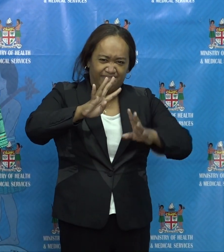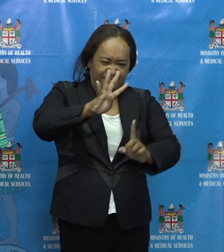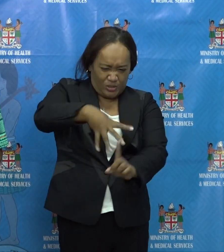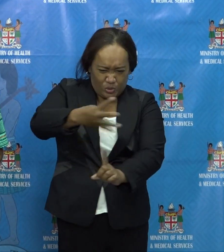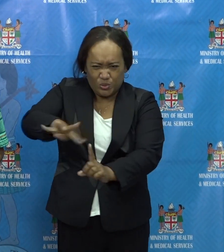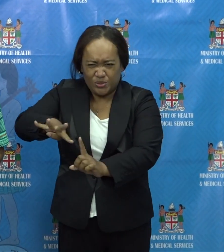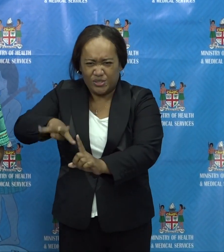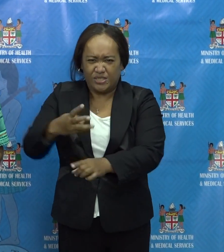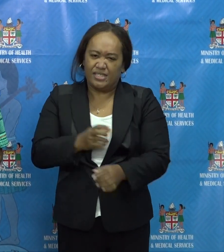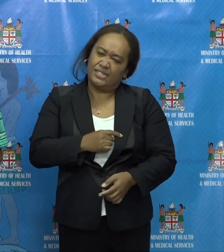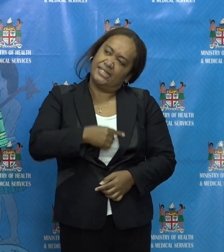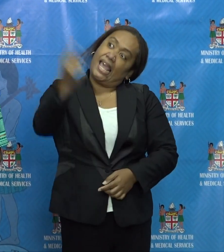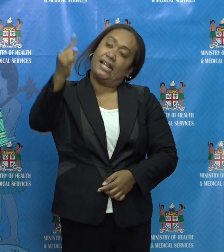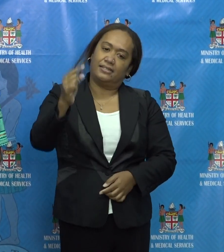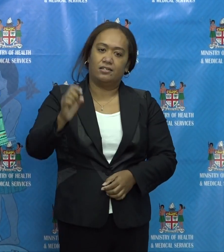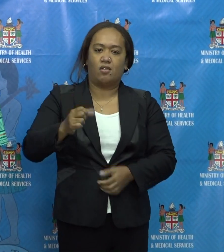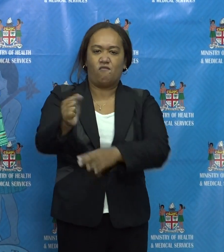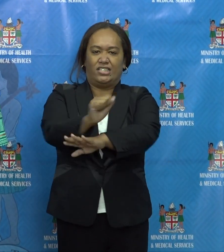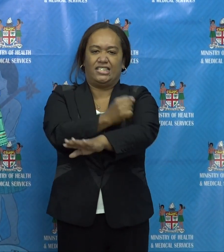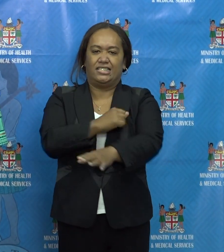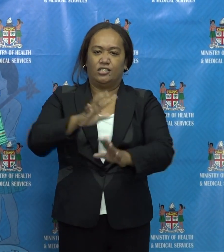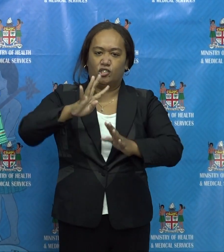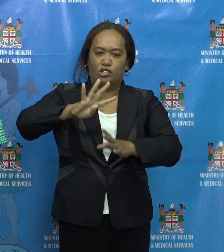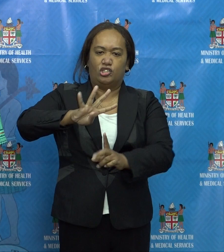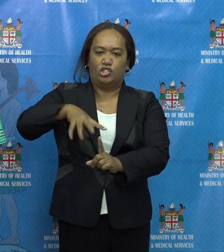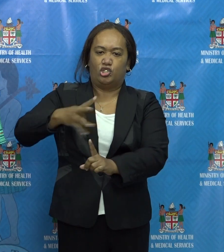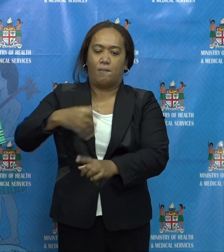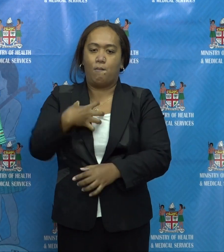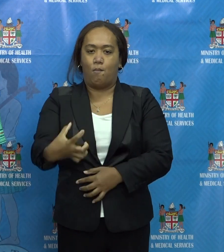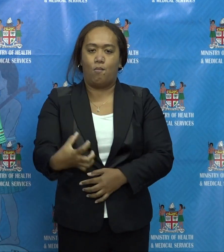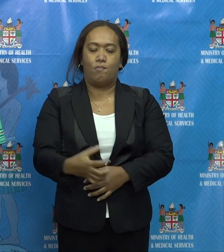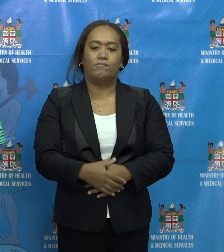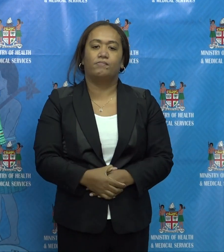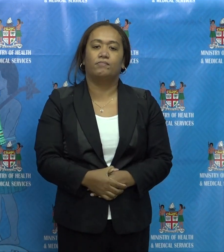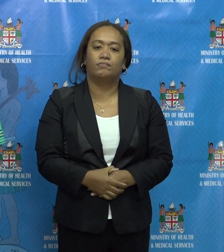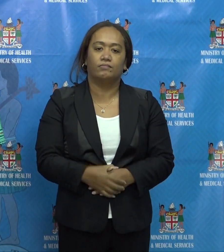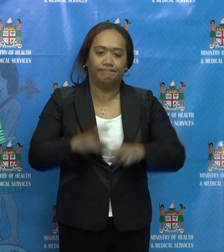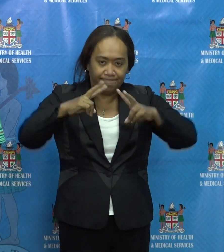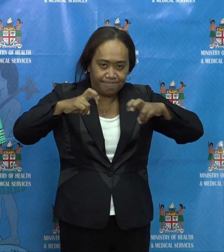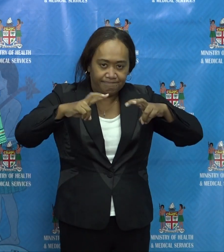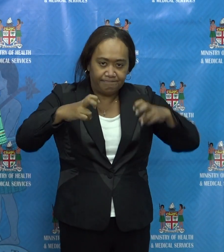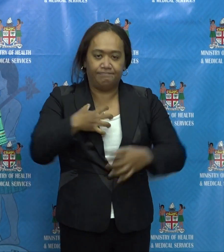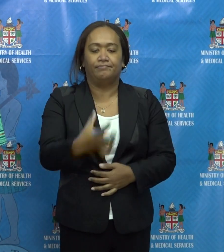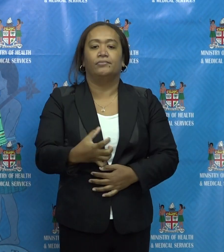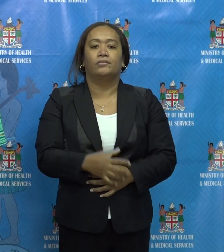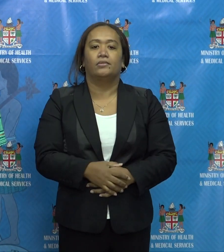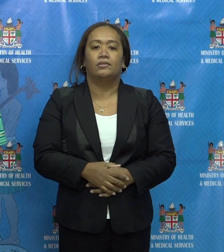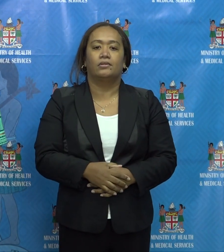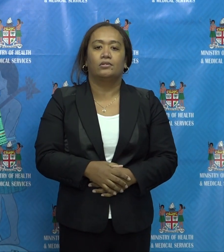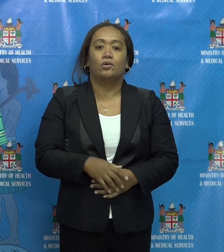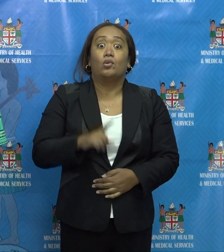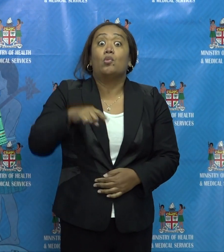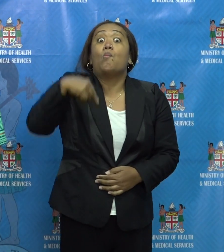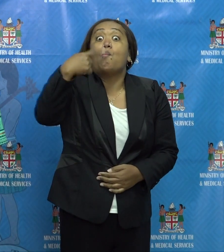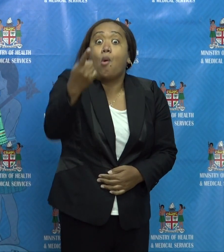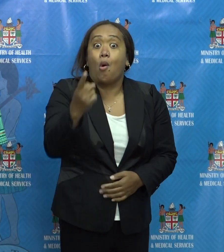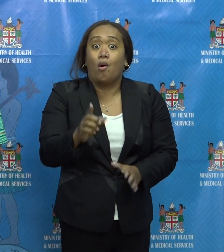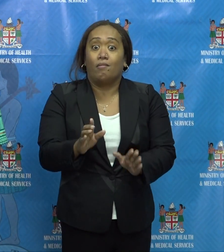Our progress puts us on track for the lockdown measures to expire at all 400 hours tomorrow morning.